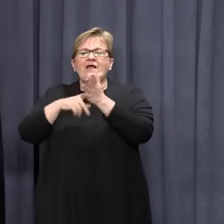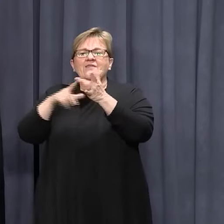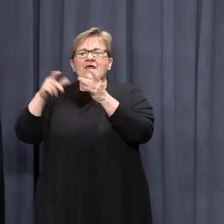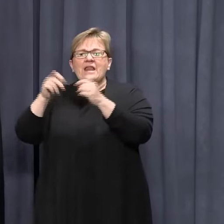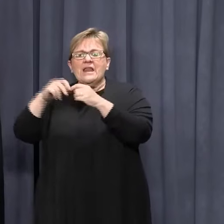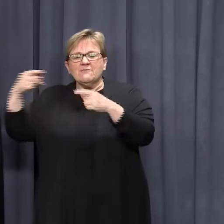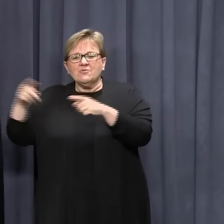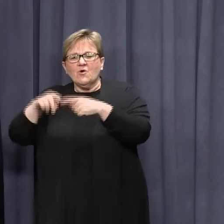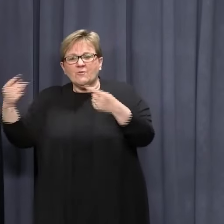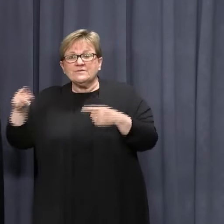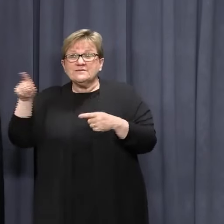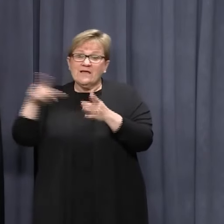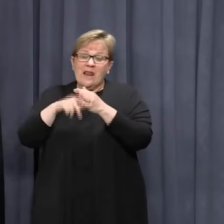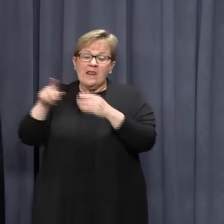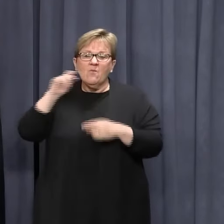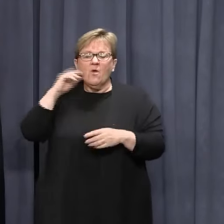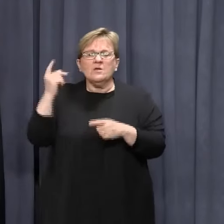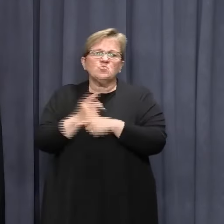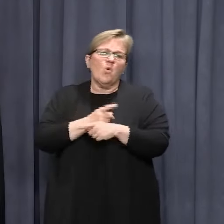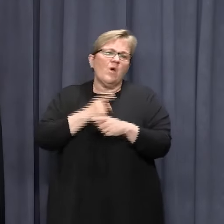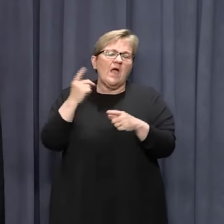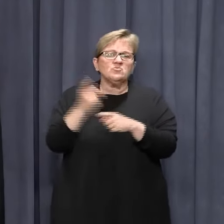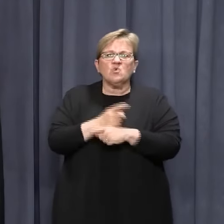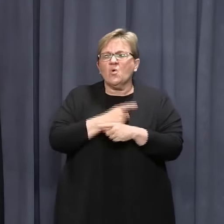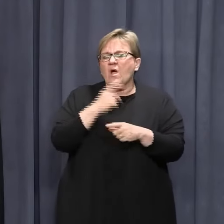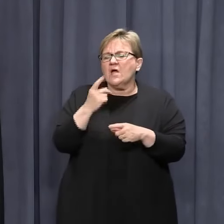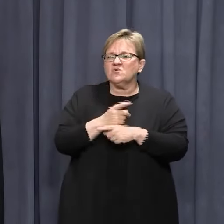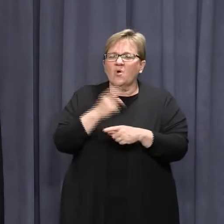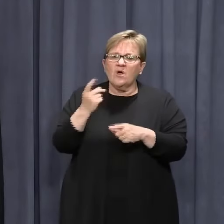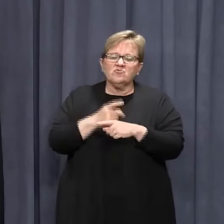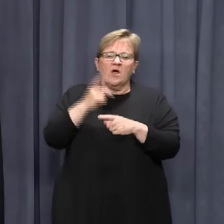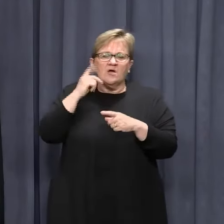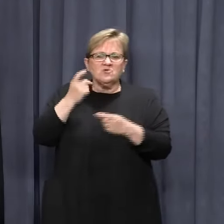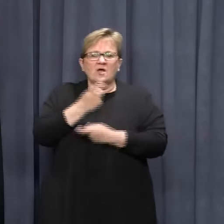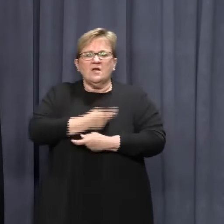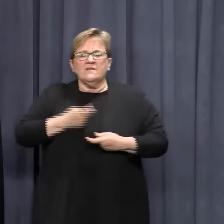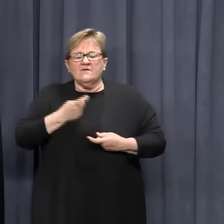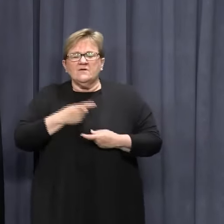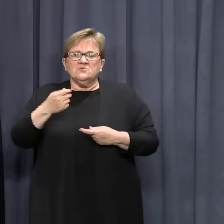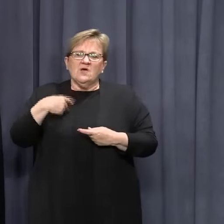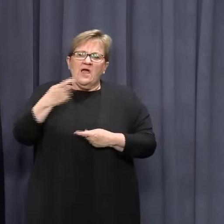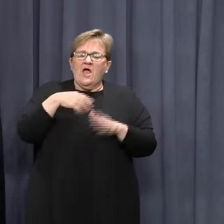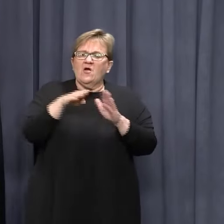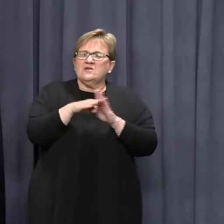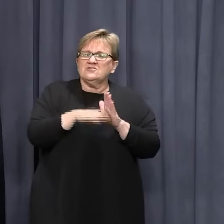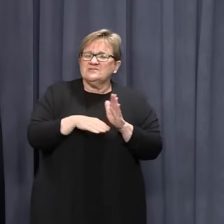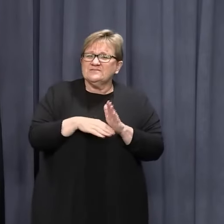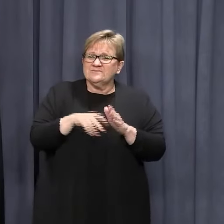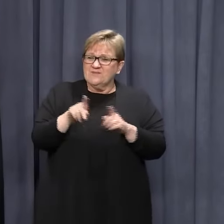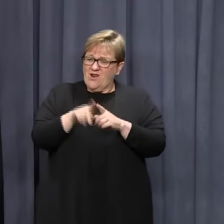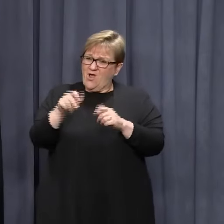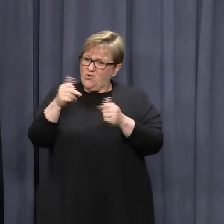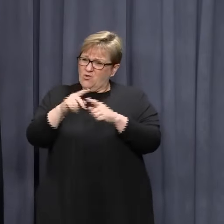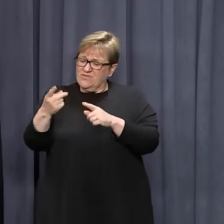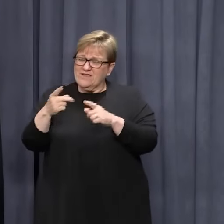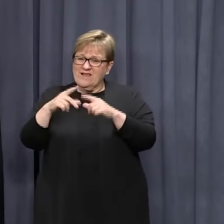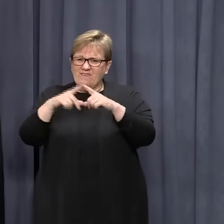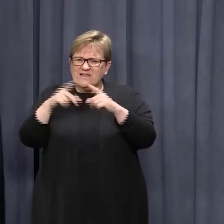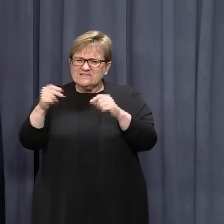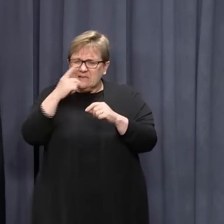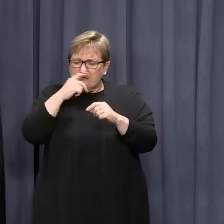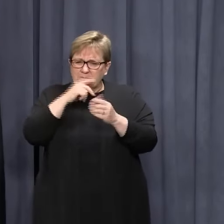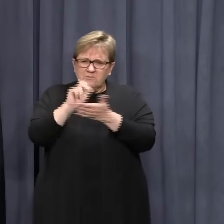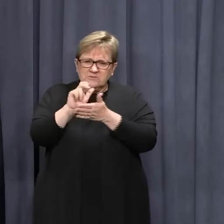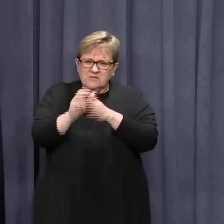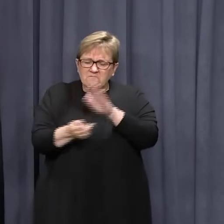in particular, will just talk and talk and talk and try and frustrate the government's agenda. So even good things like those ones, ticket scalping,